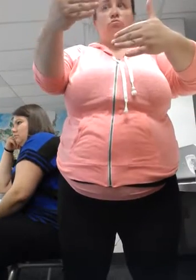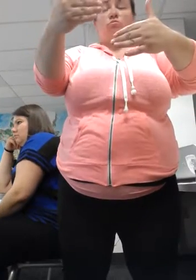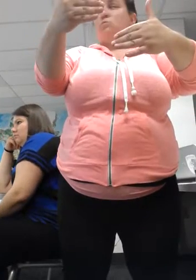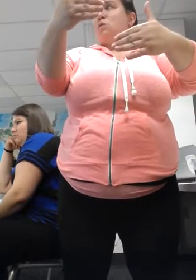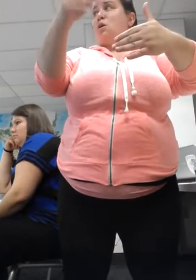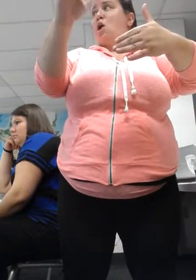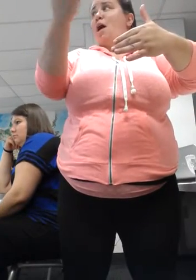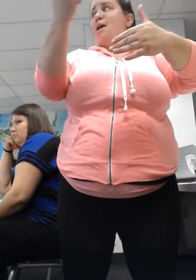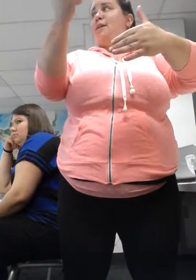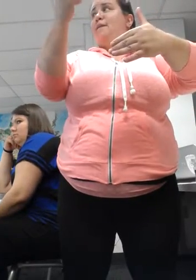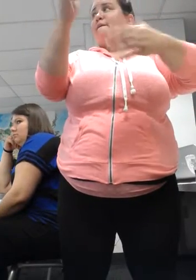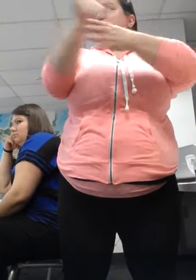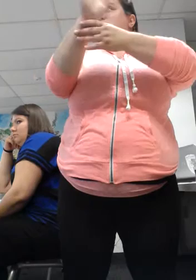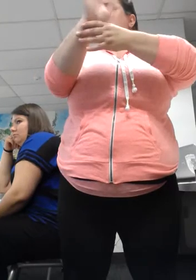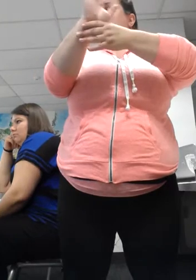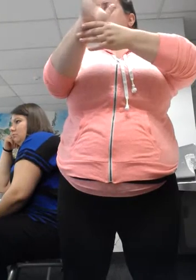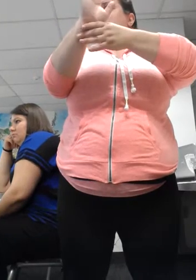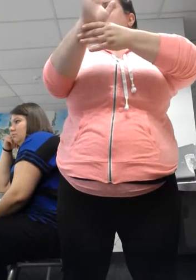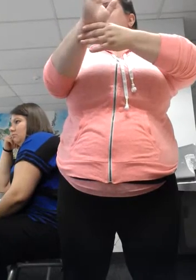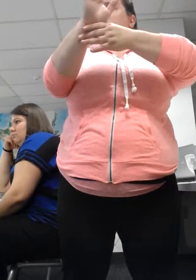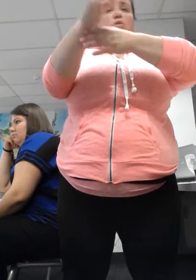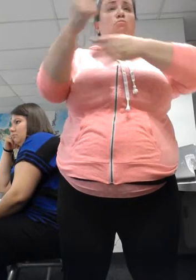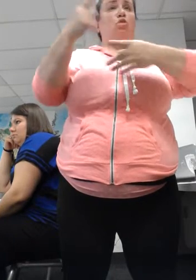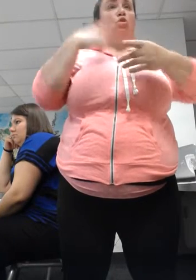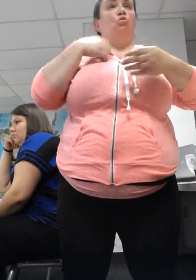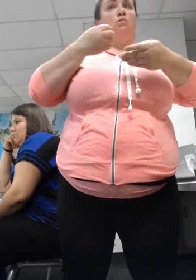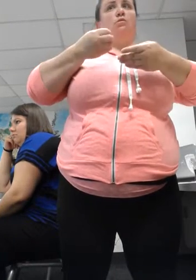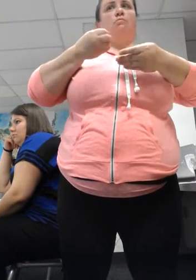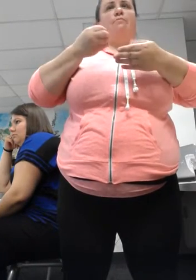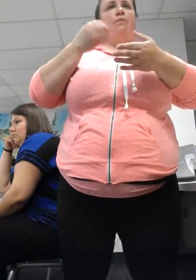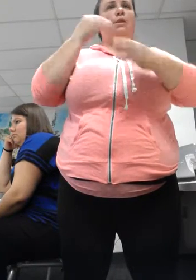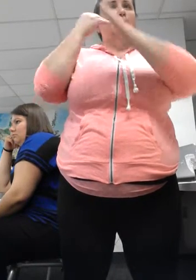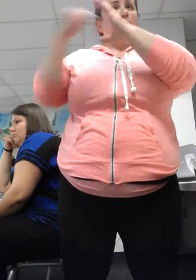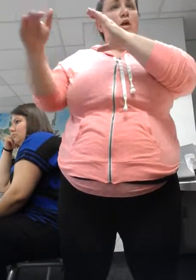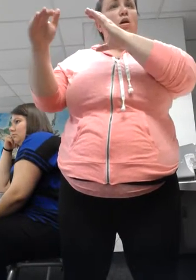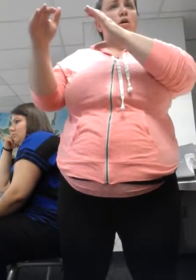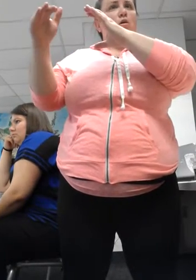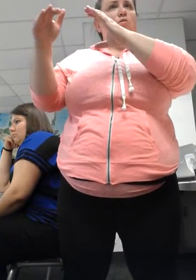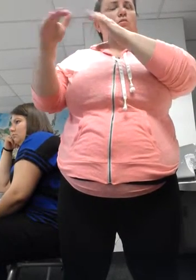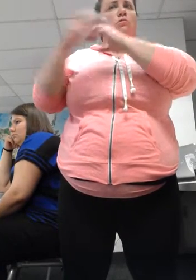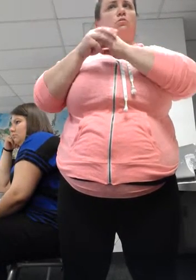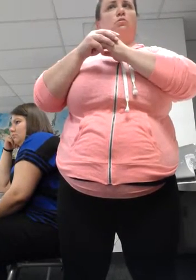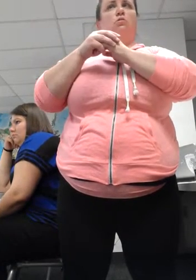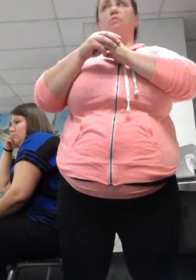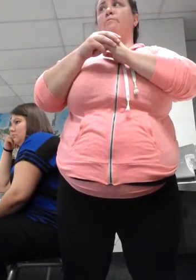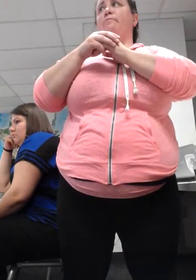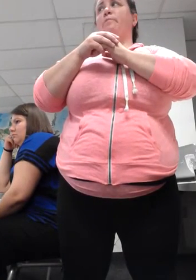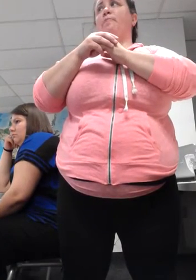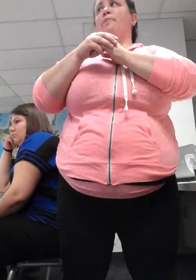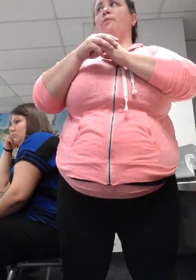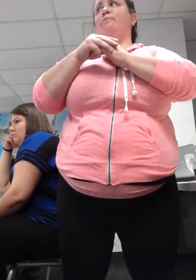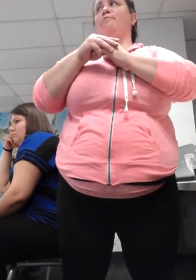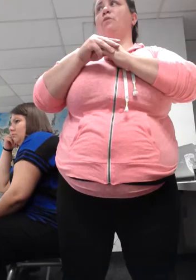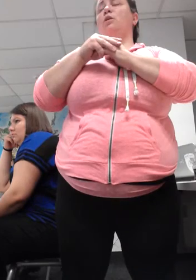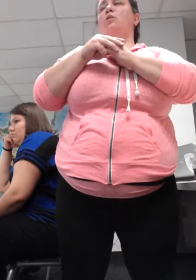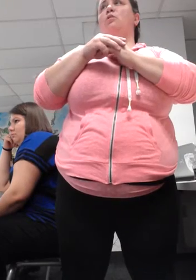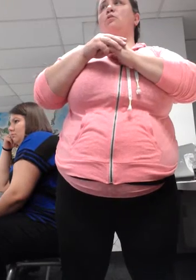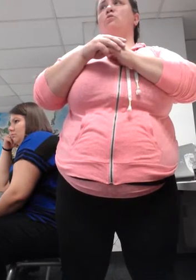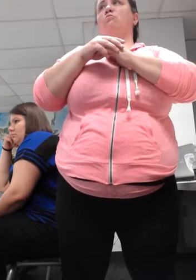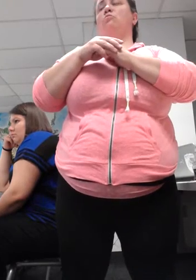video that you turn in to me for feedback must be accompanied with your own reflection based on